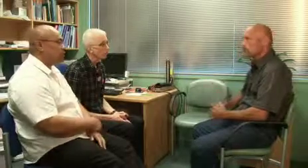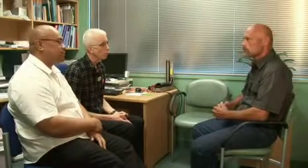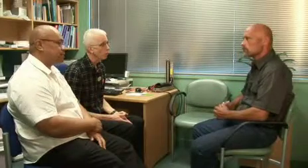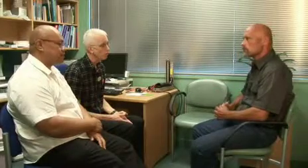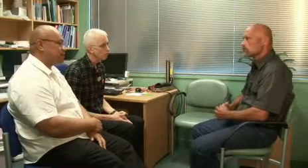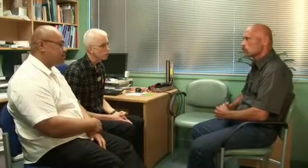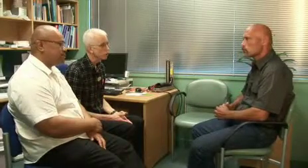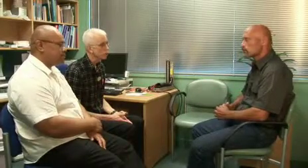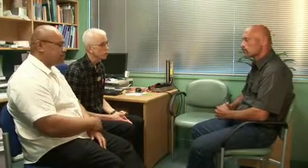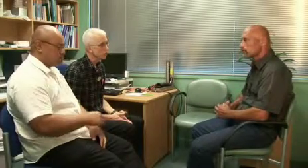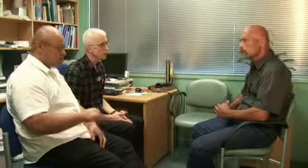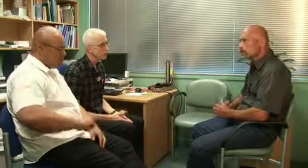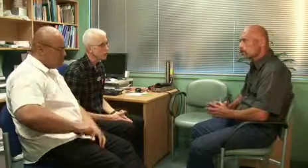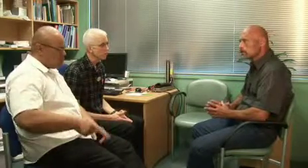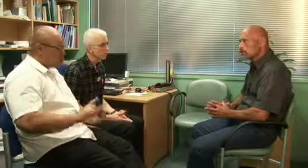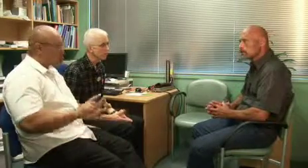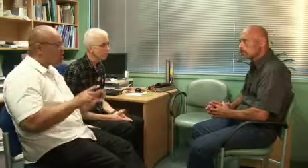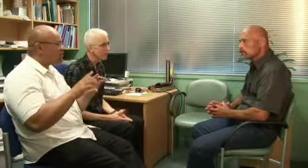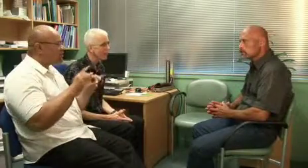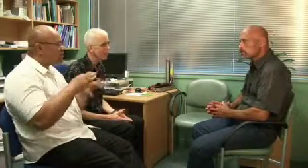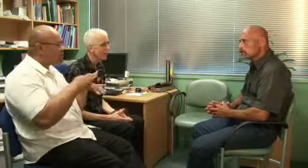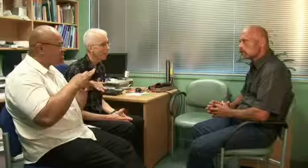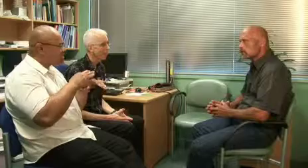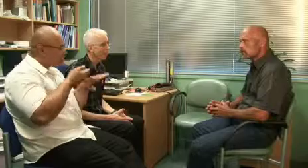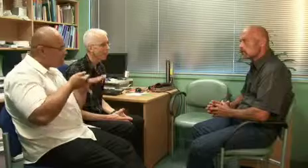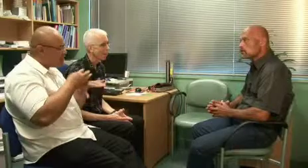Oh, right. Yep. Okay. Which is an infection of the skin.